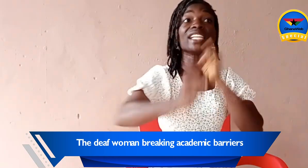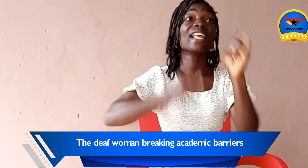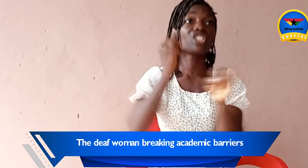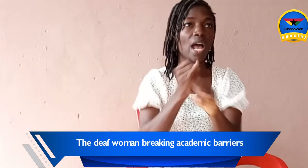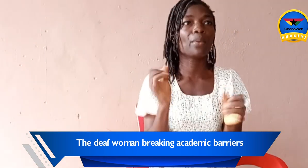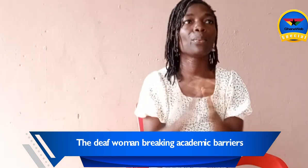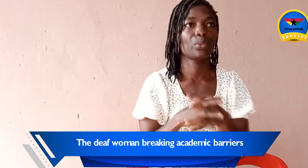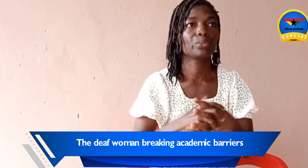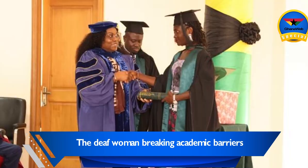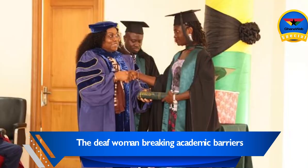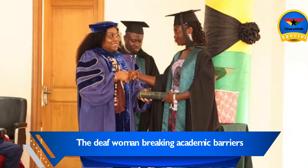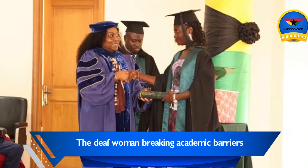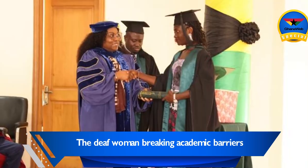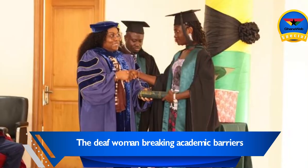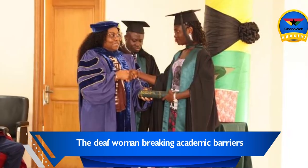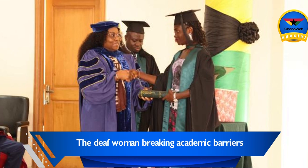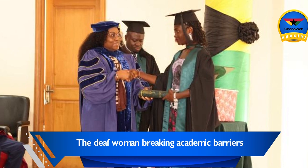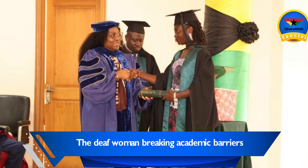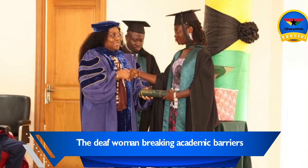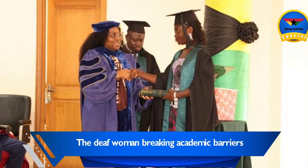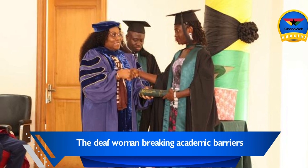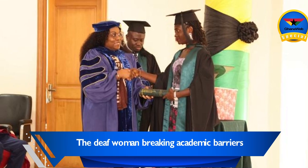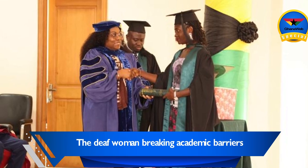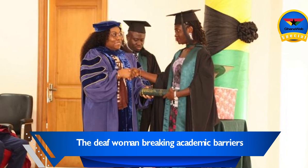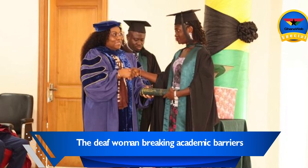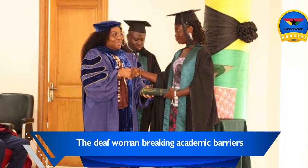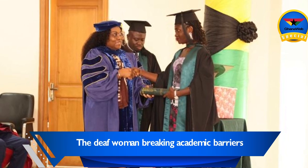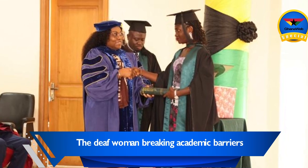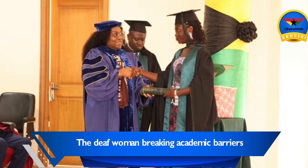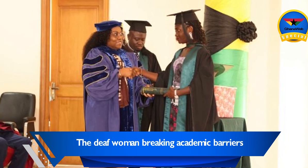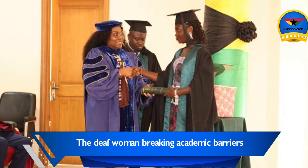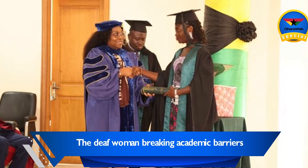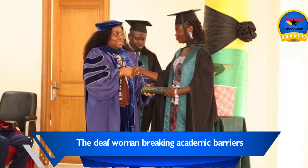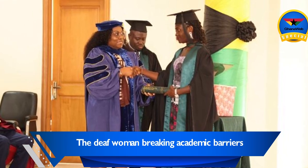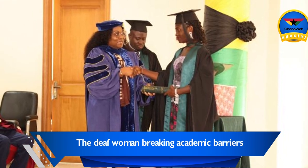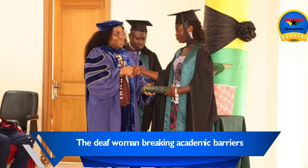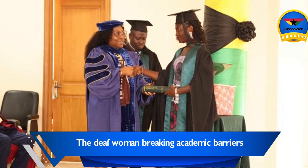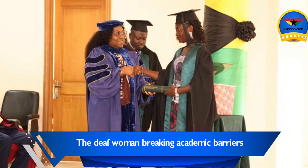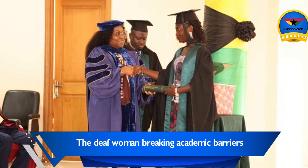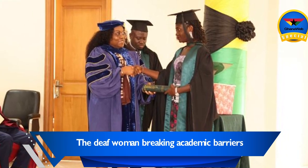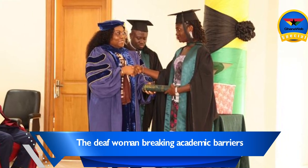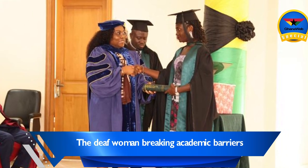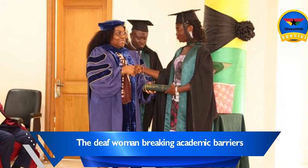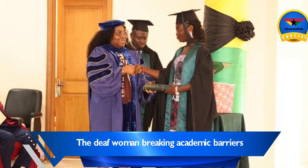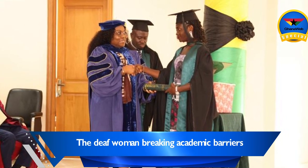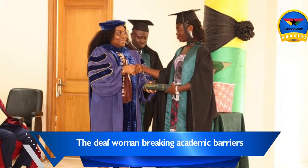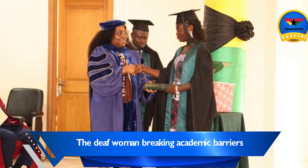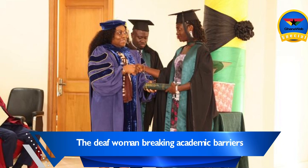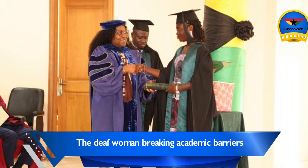international people. LIDIA's success is a reminder of the importance of inclusivity in education. It is